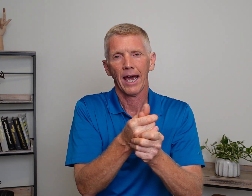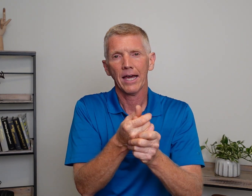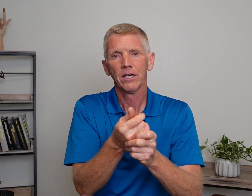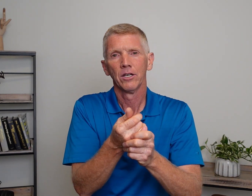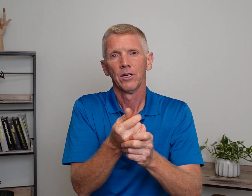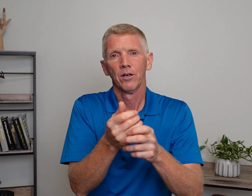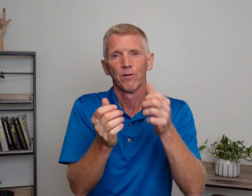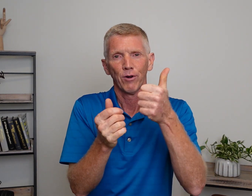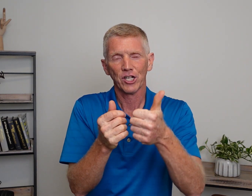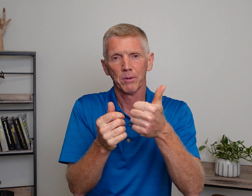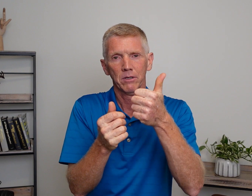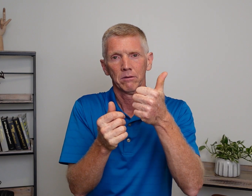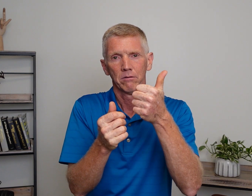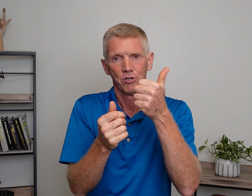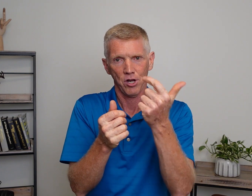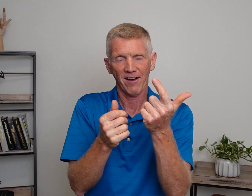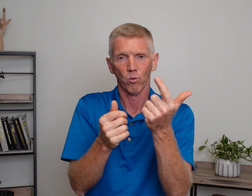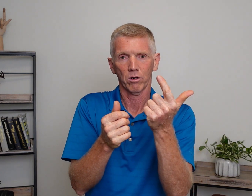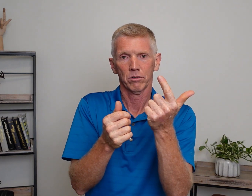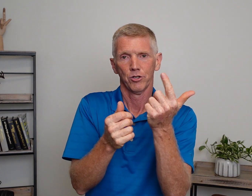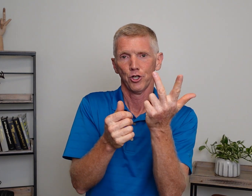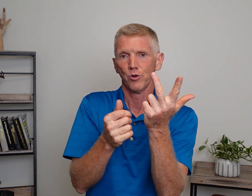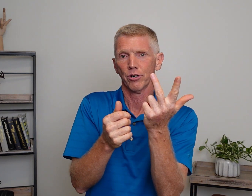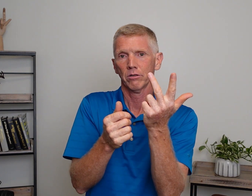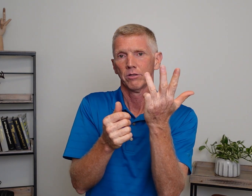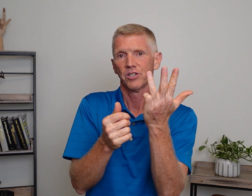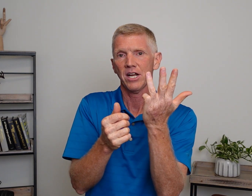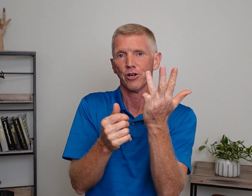Okay? Freshman, sophomore, junior, senior.